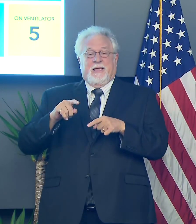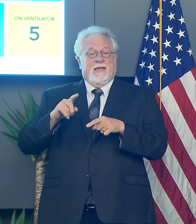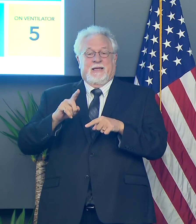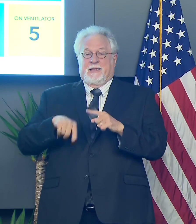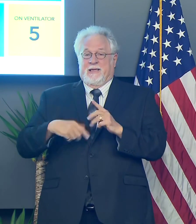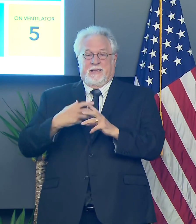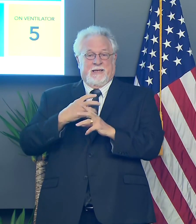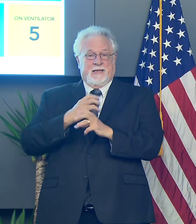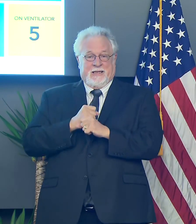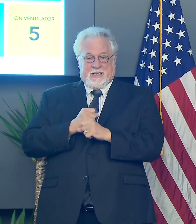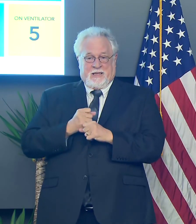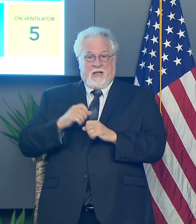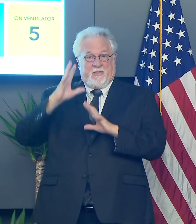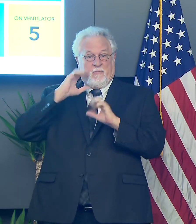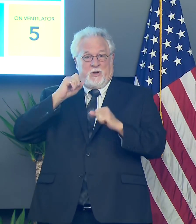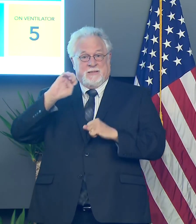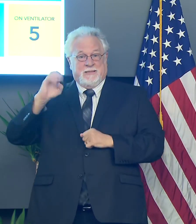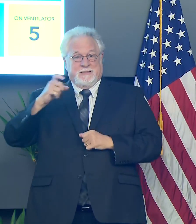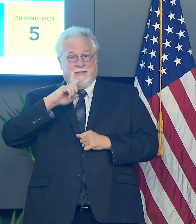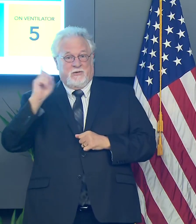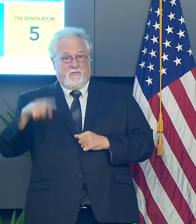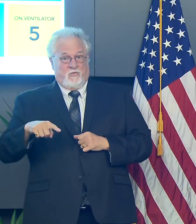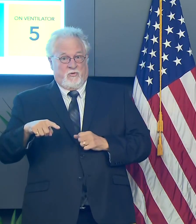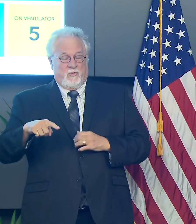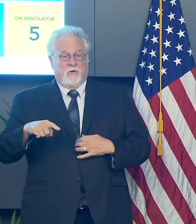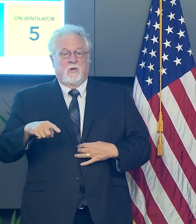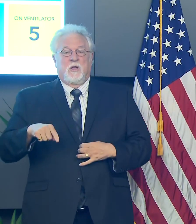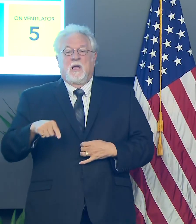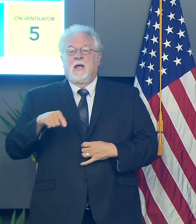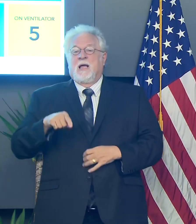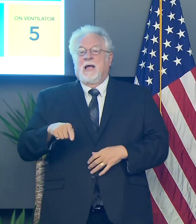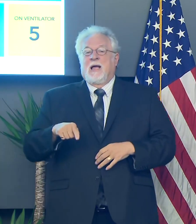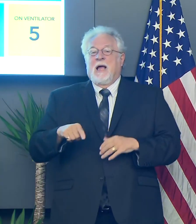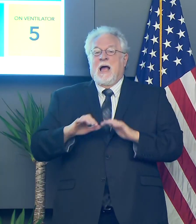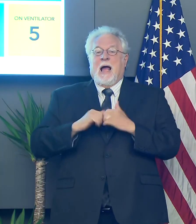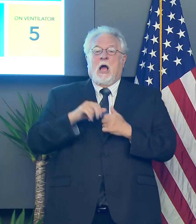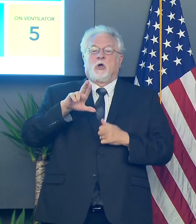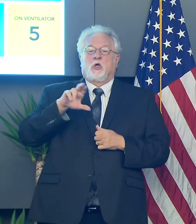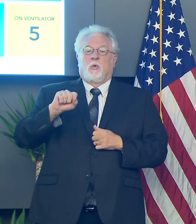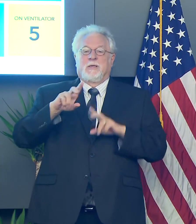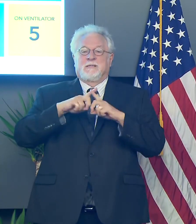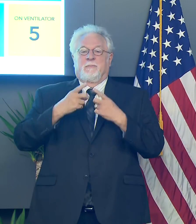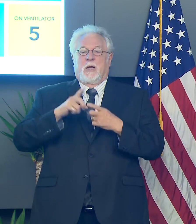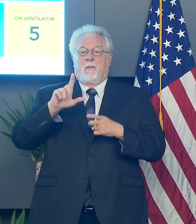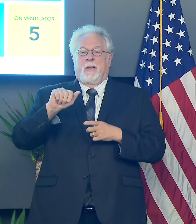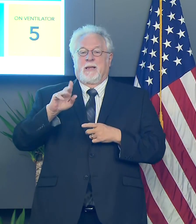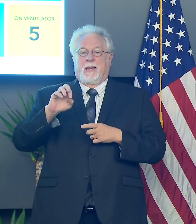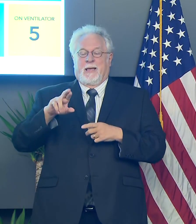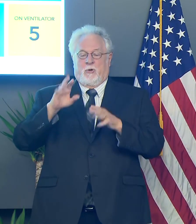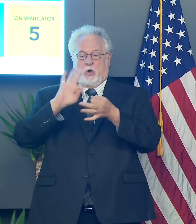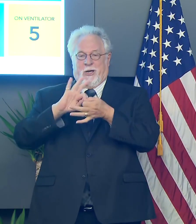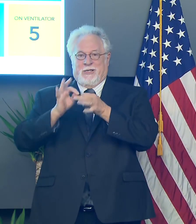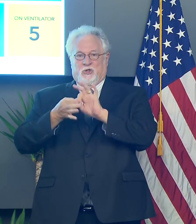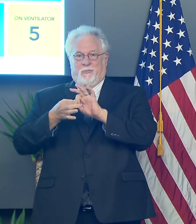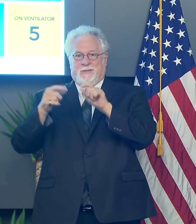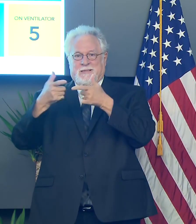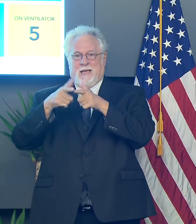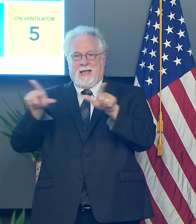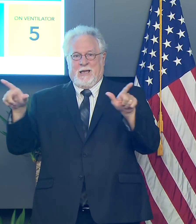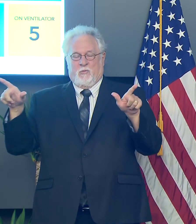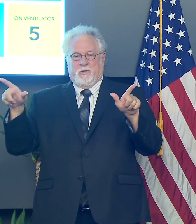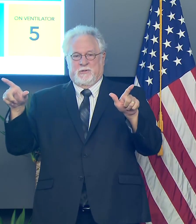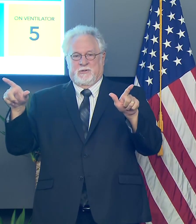under the President's executive action is because of the way the U.S. Department of Labor is interpreting the actual language,